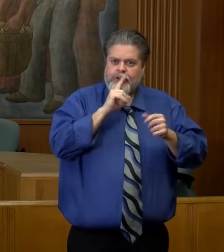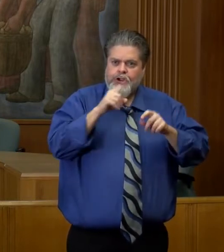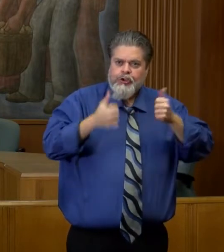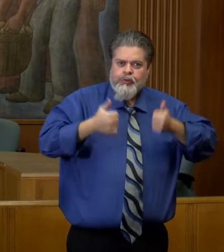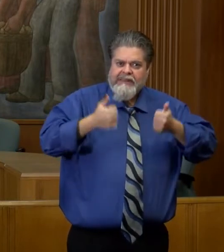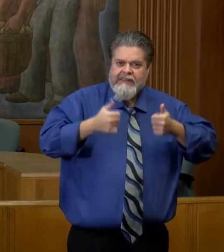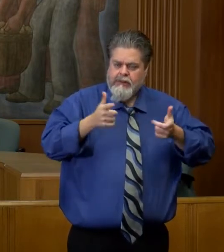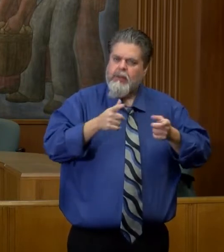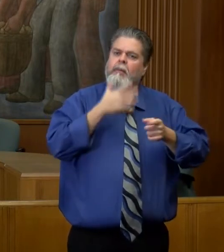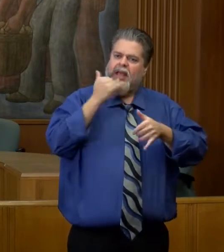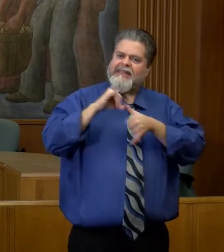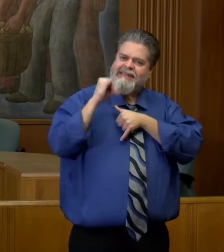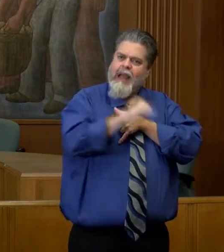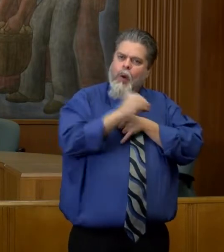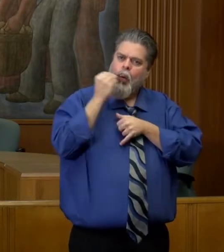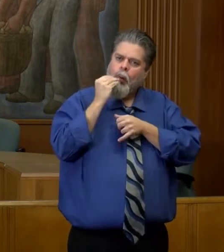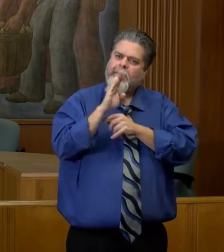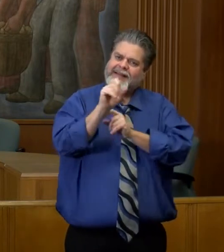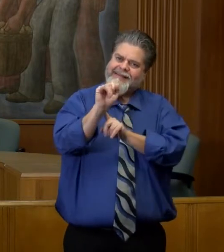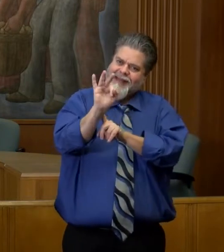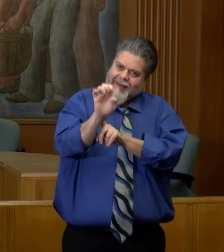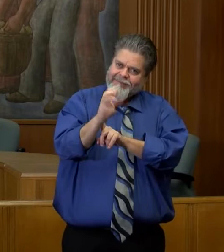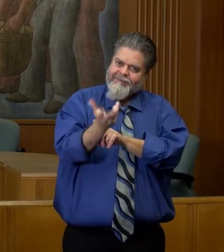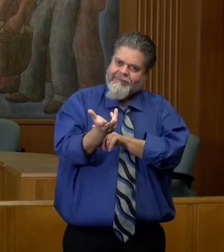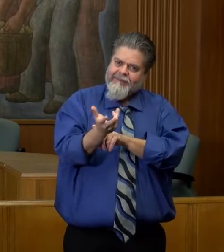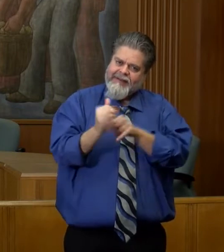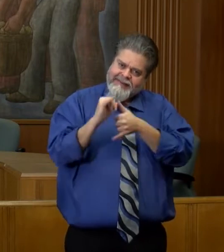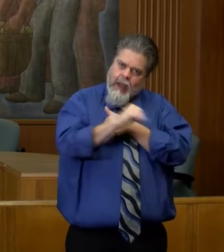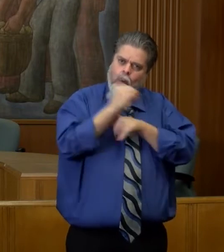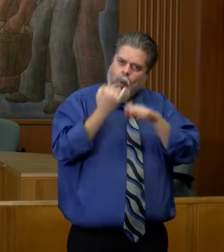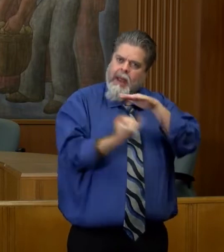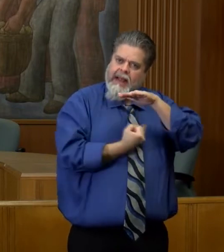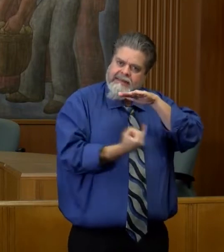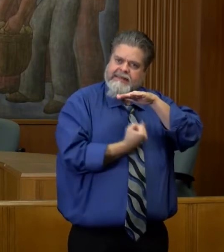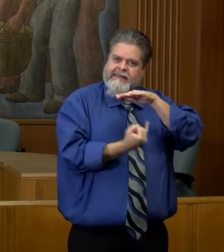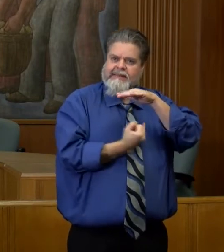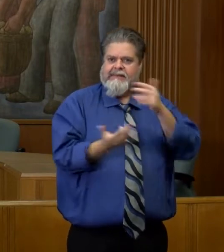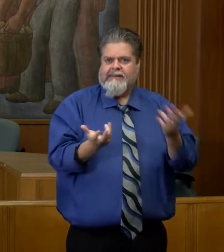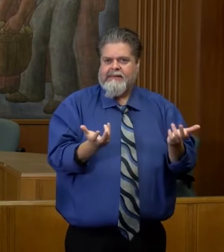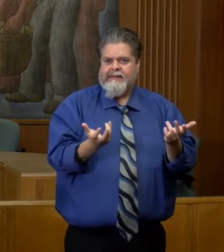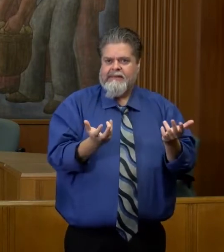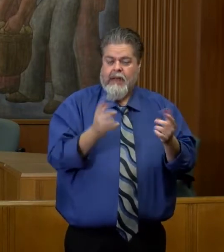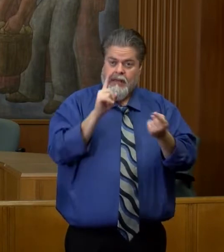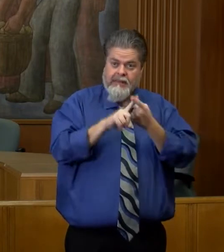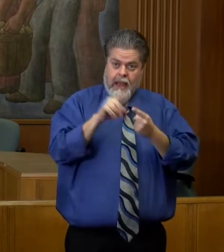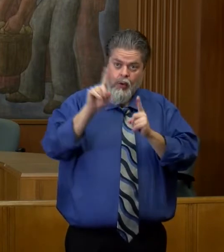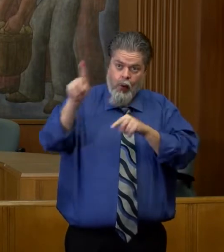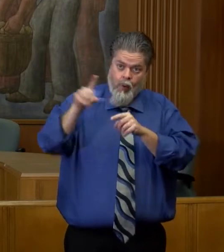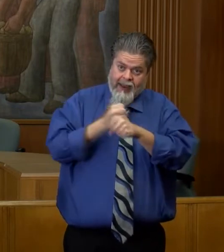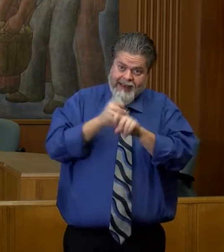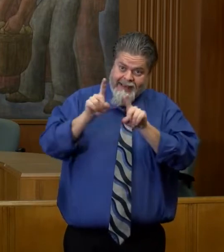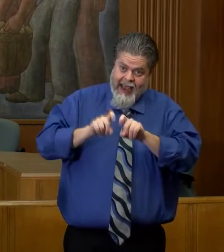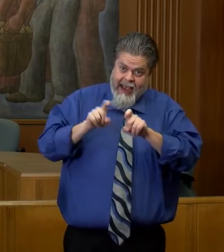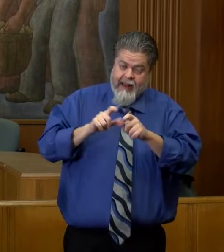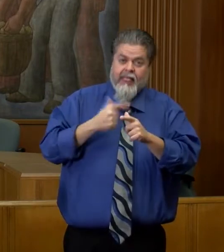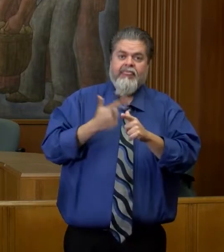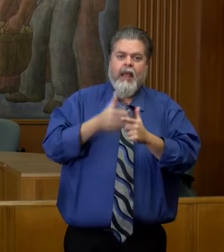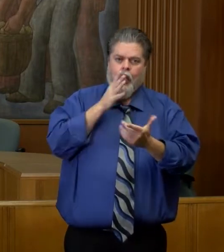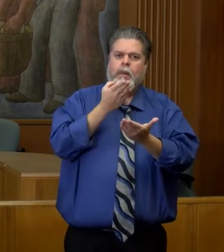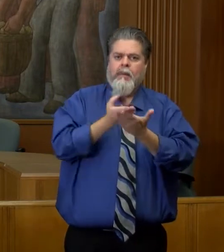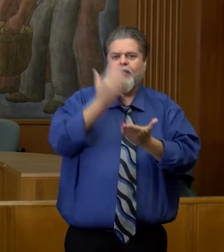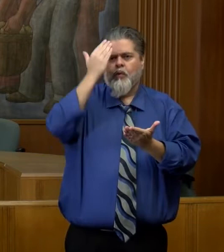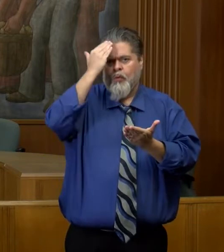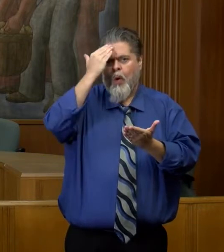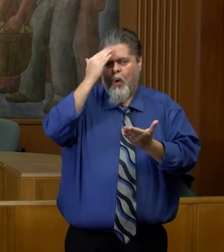don't go to school, get yourself tested so that we can get you ruled out and isolated. And isolate until you get that test result back. We are working diligently